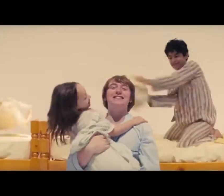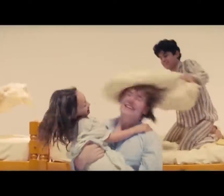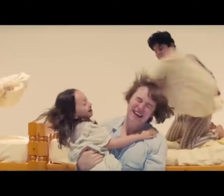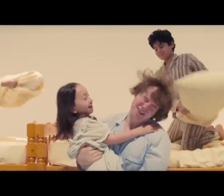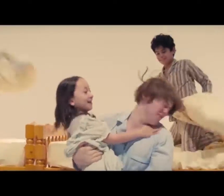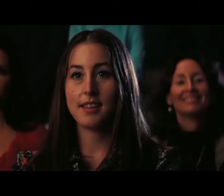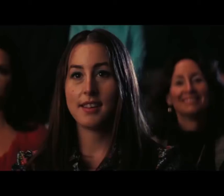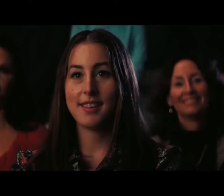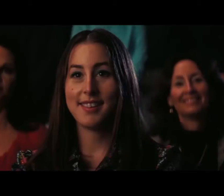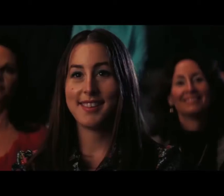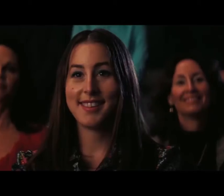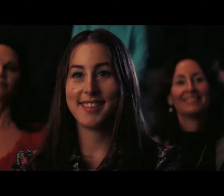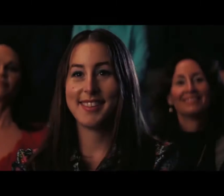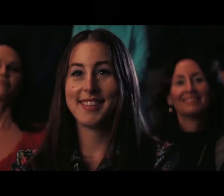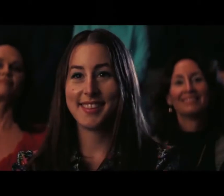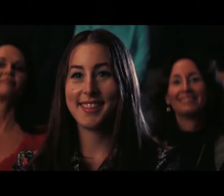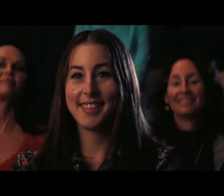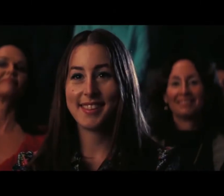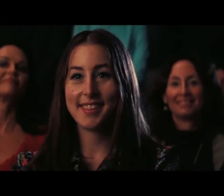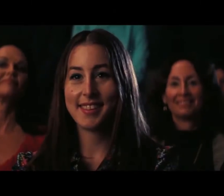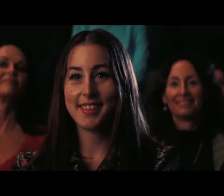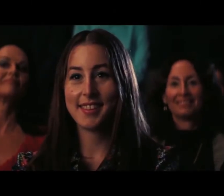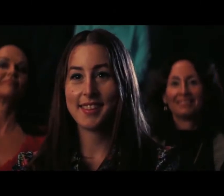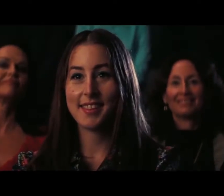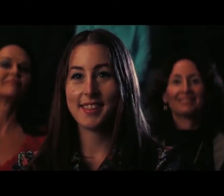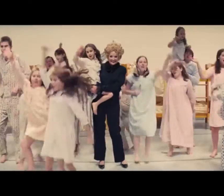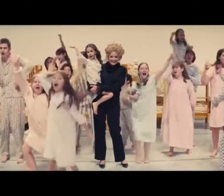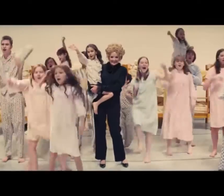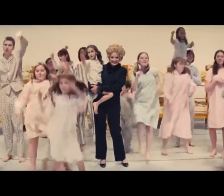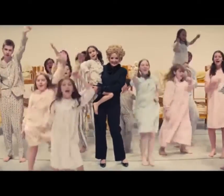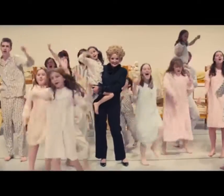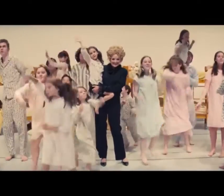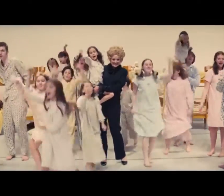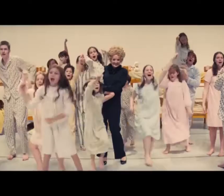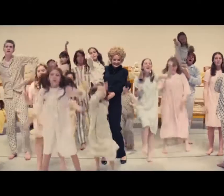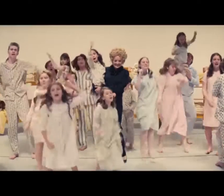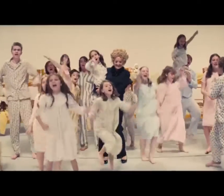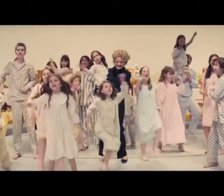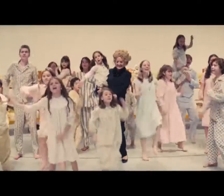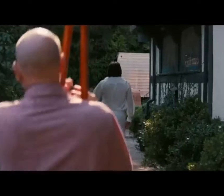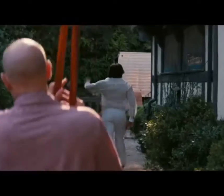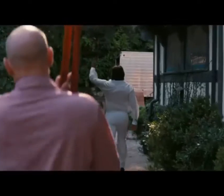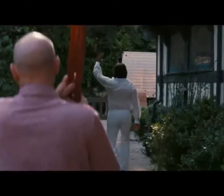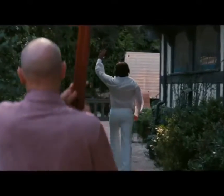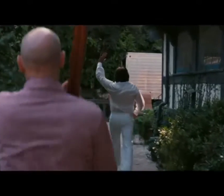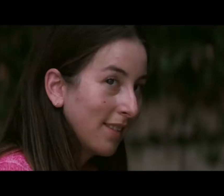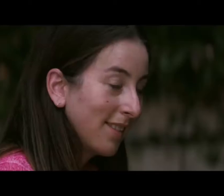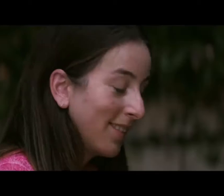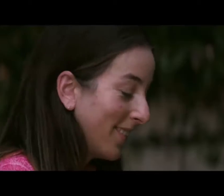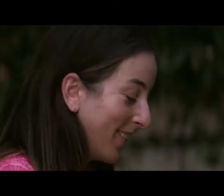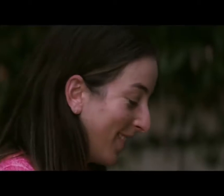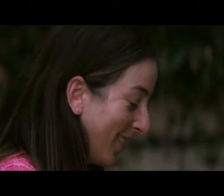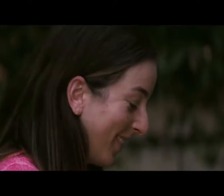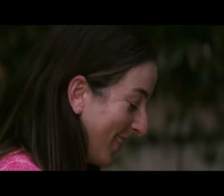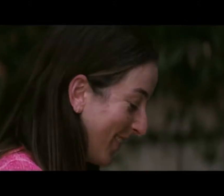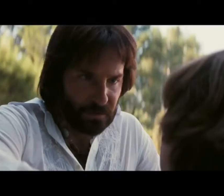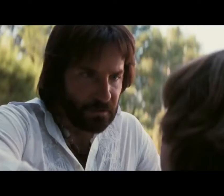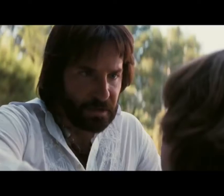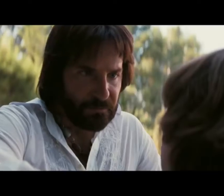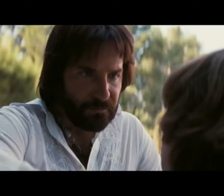unique films Of the last few years Punch Drunk Love, The Master, Boogie Nights There Will Be Blood, just to name a